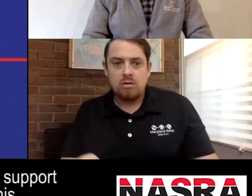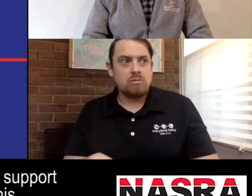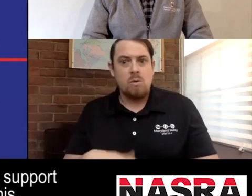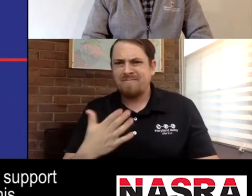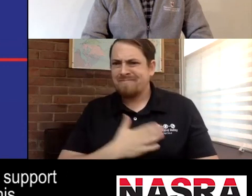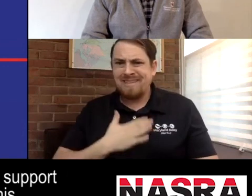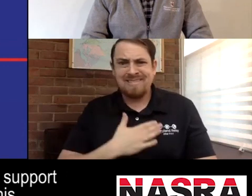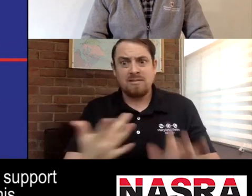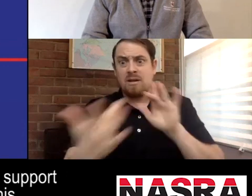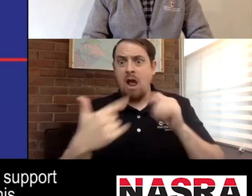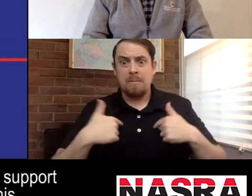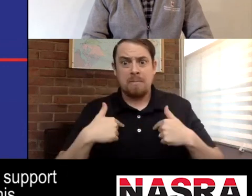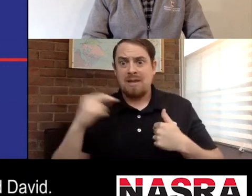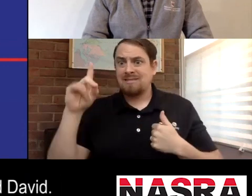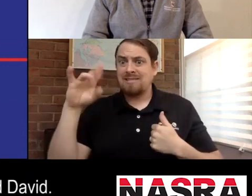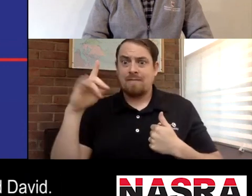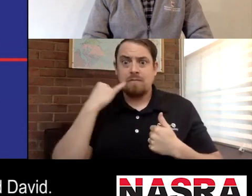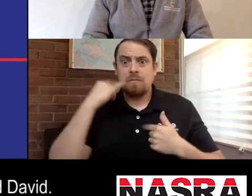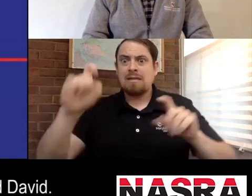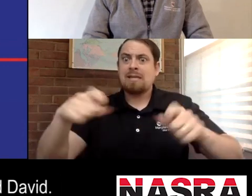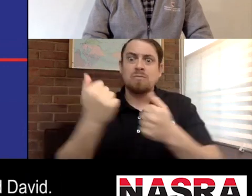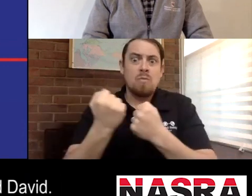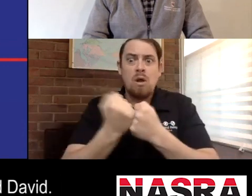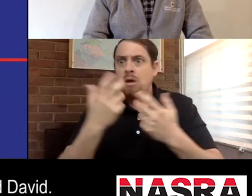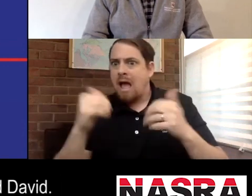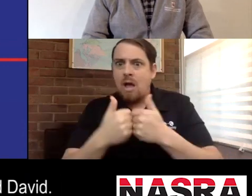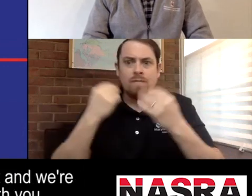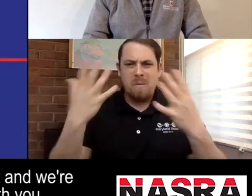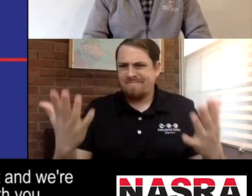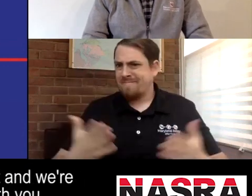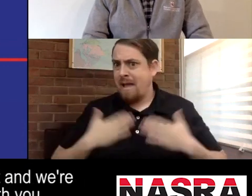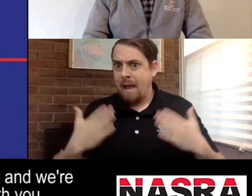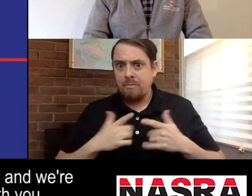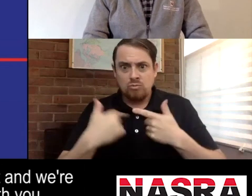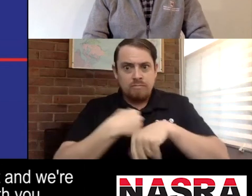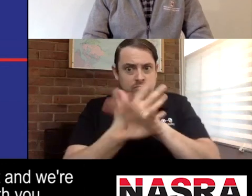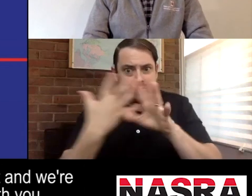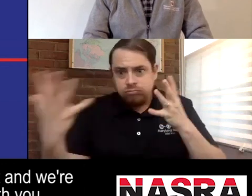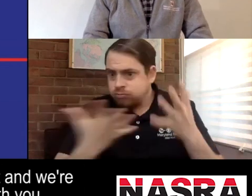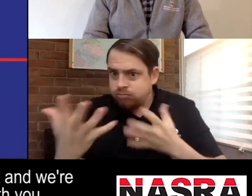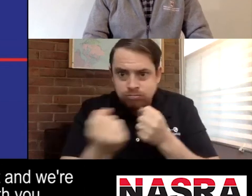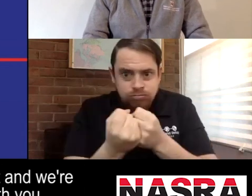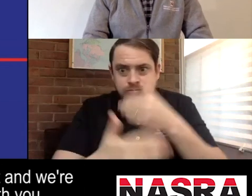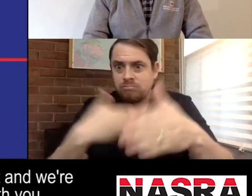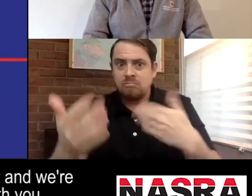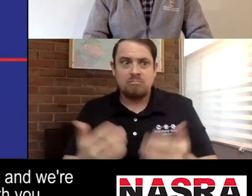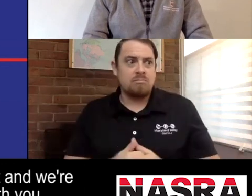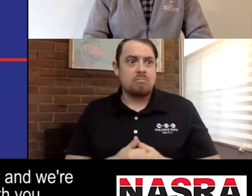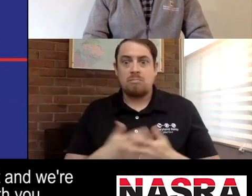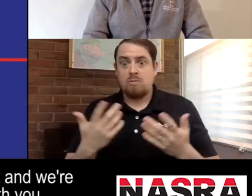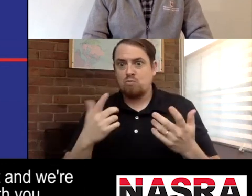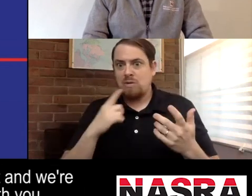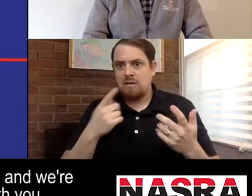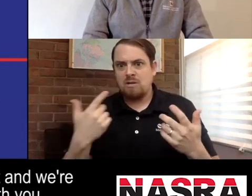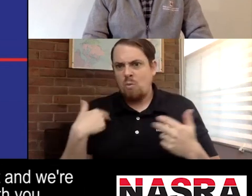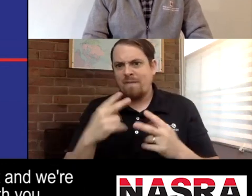this together, support each other and push for this. So please reach out to me and David. We need all the state support and we're more than happy to do